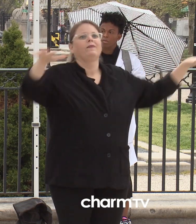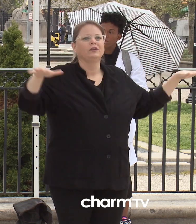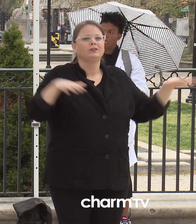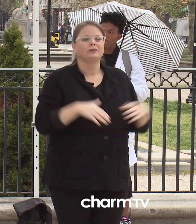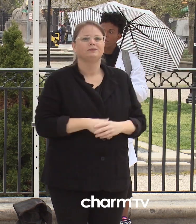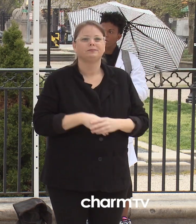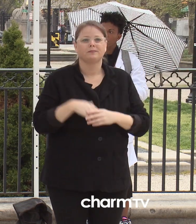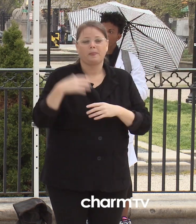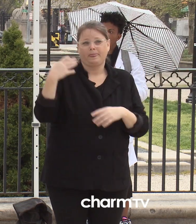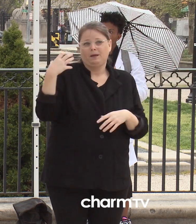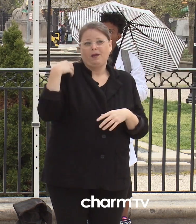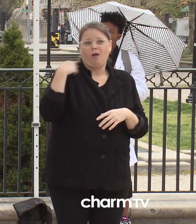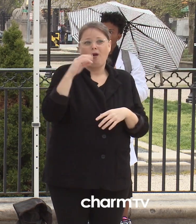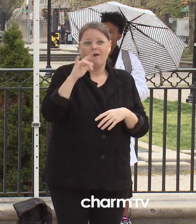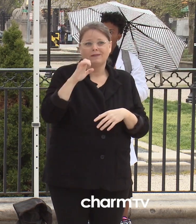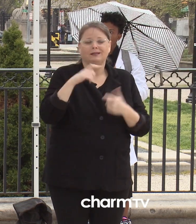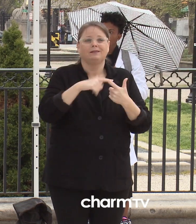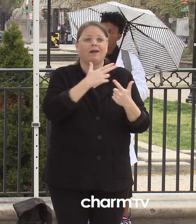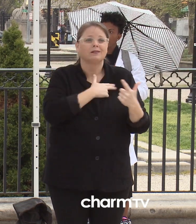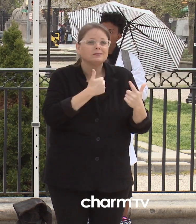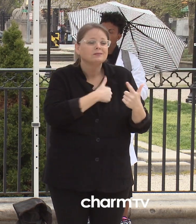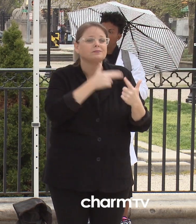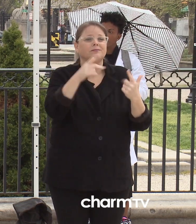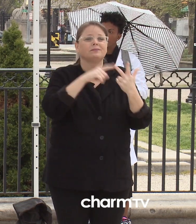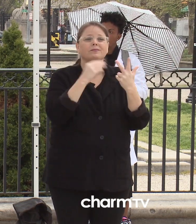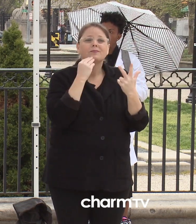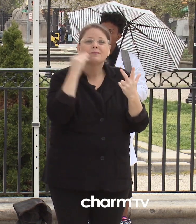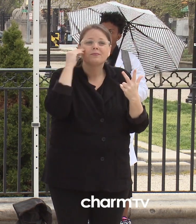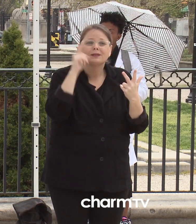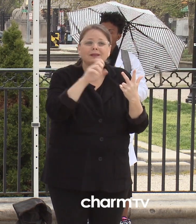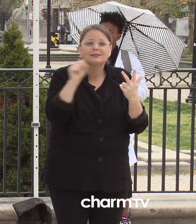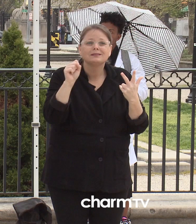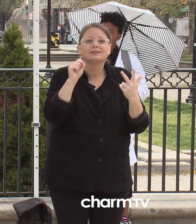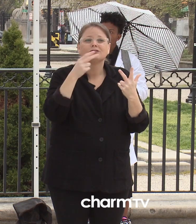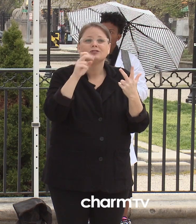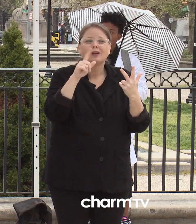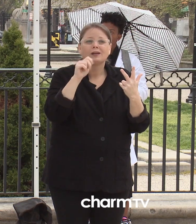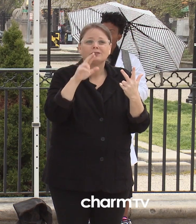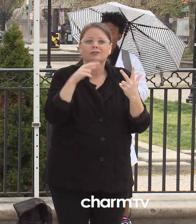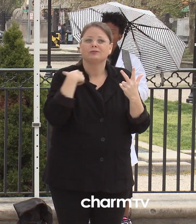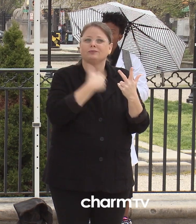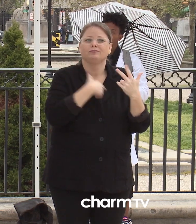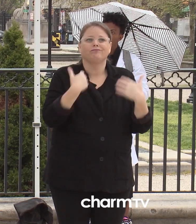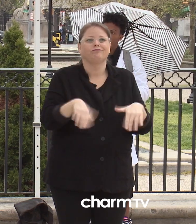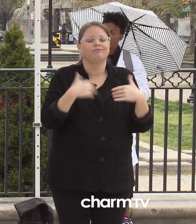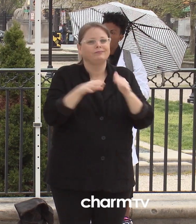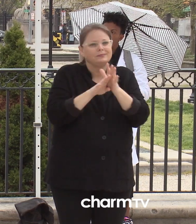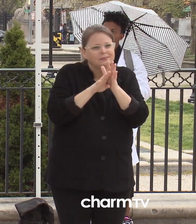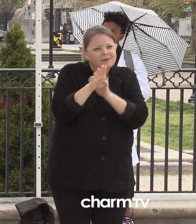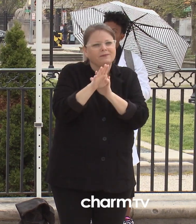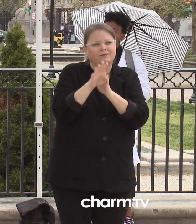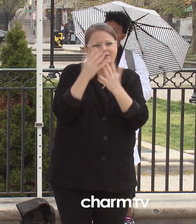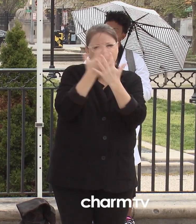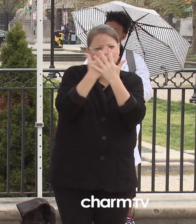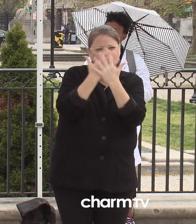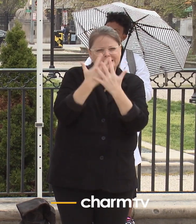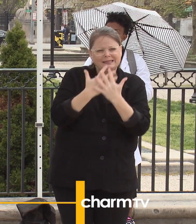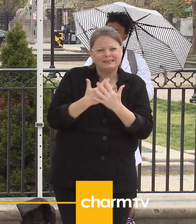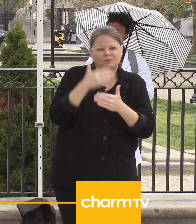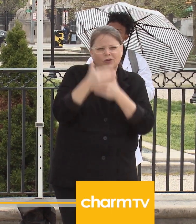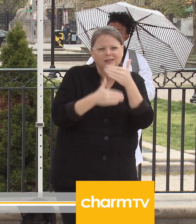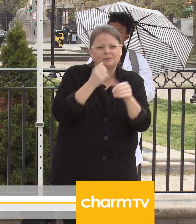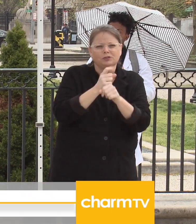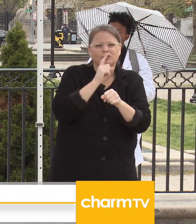and our area hospitals, have developed a screening process screening process and protocol for homeless individuals and the Mayor's Office of